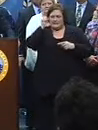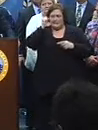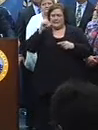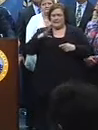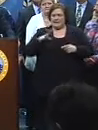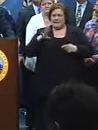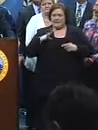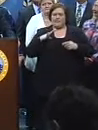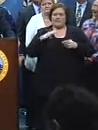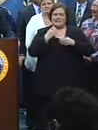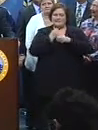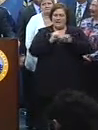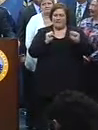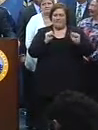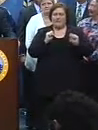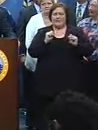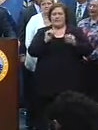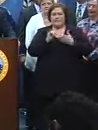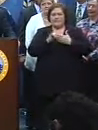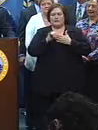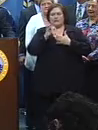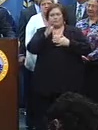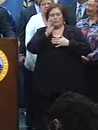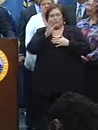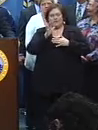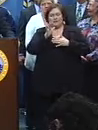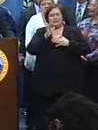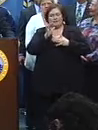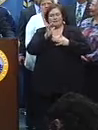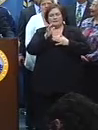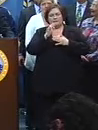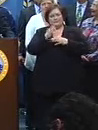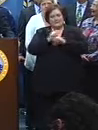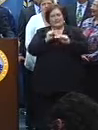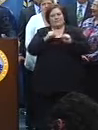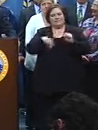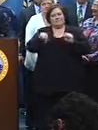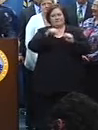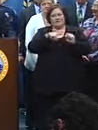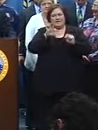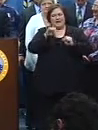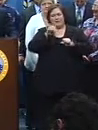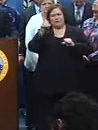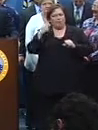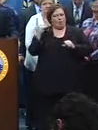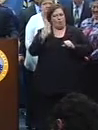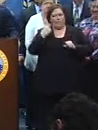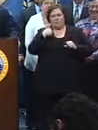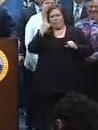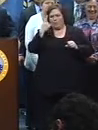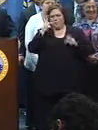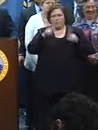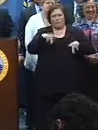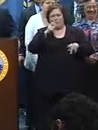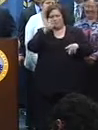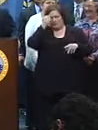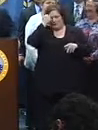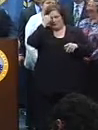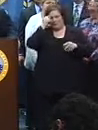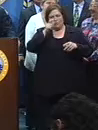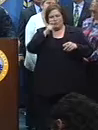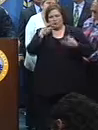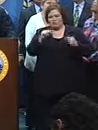and common safety. That will take care of about 99%. There's always going to be a knucklehead that's going to try to get in your grill.